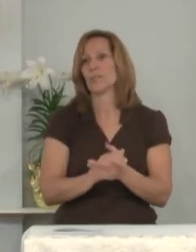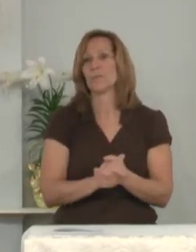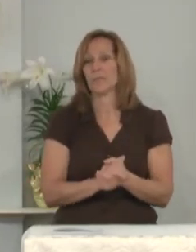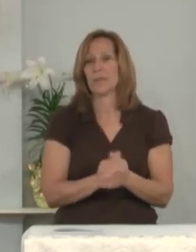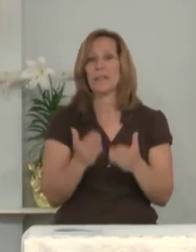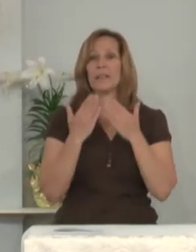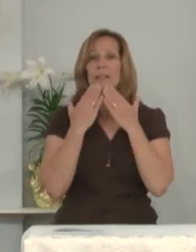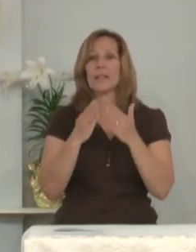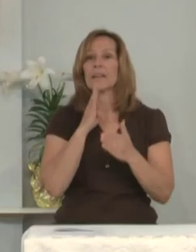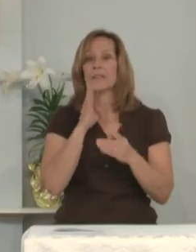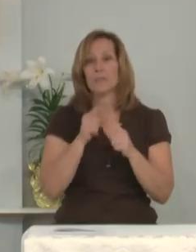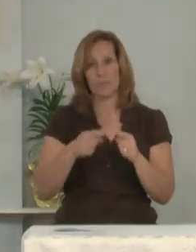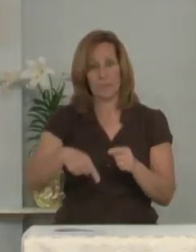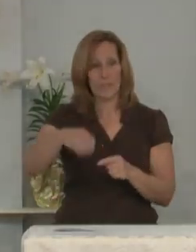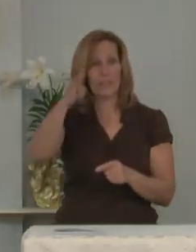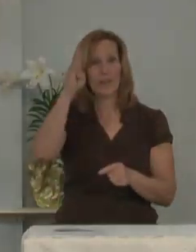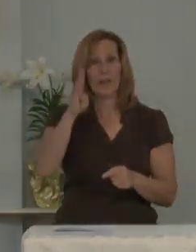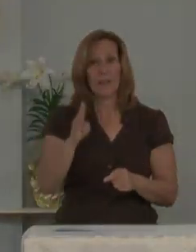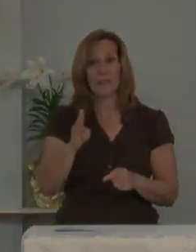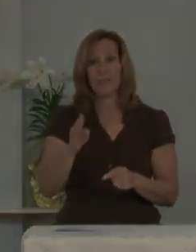Thanks be to God.